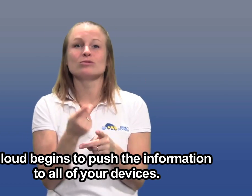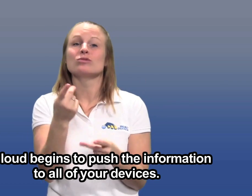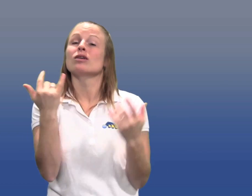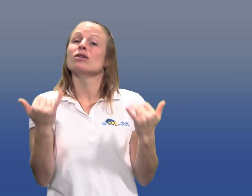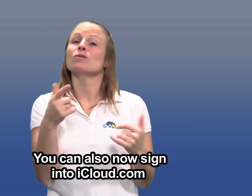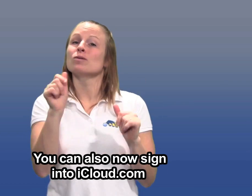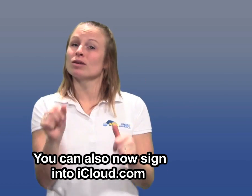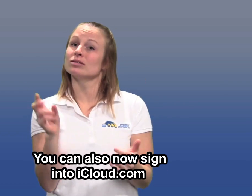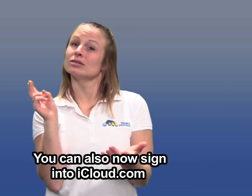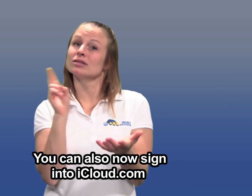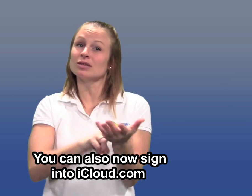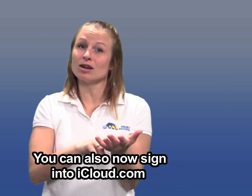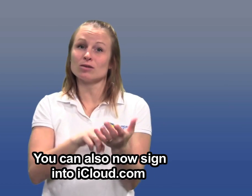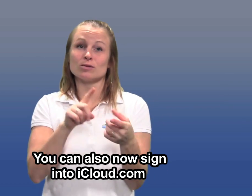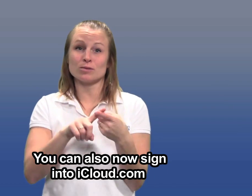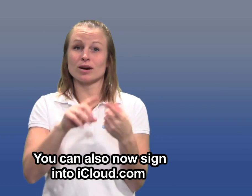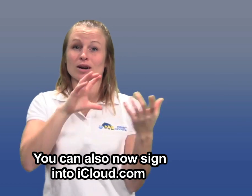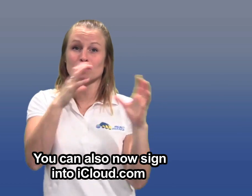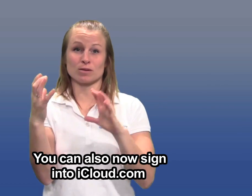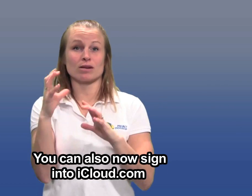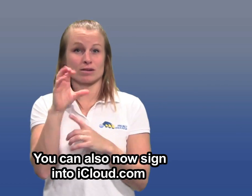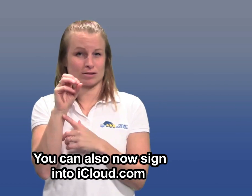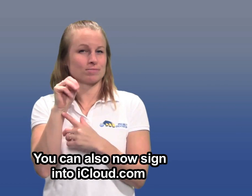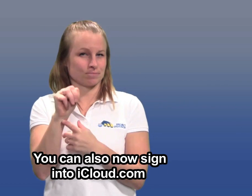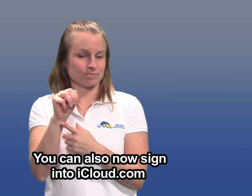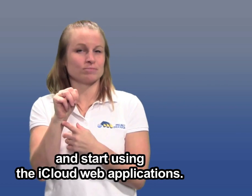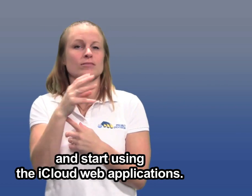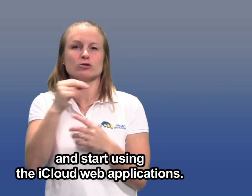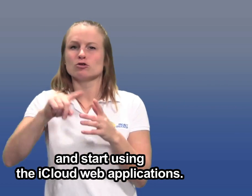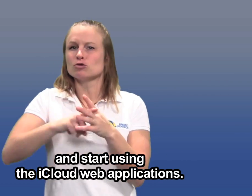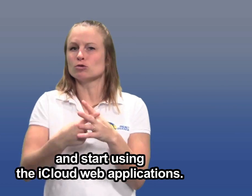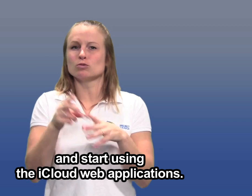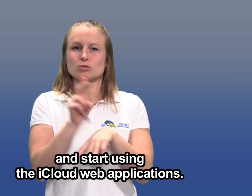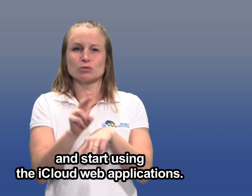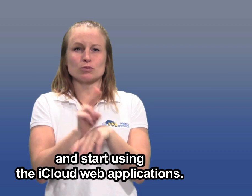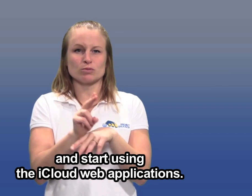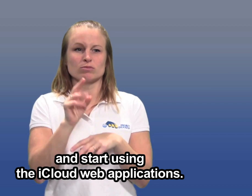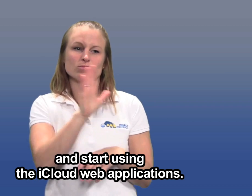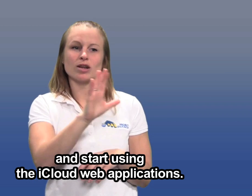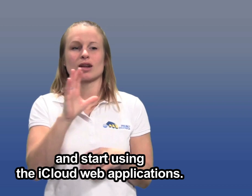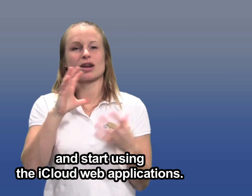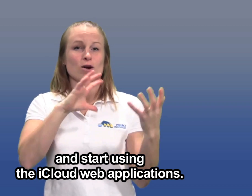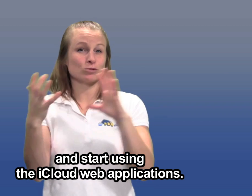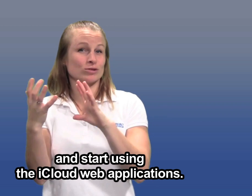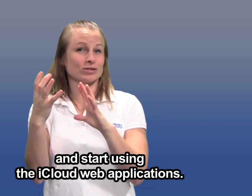You can also now sign in to iCloud.com and start using the iCloud web applications.